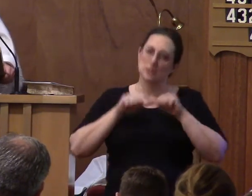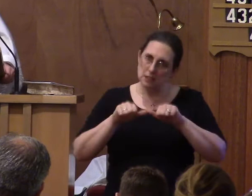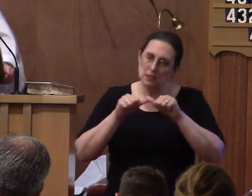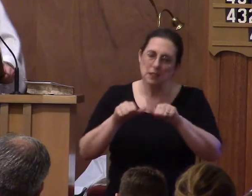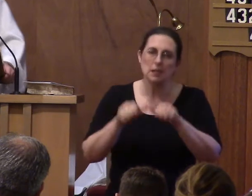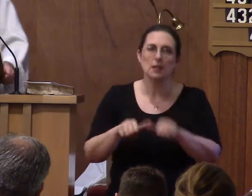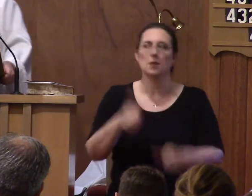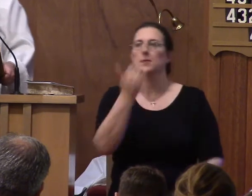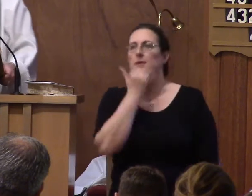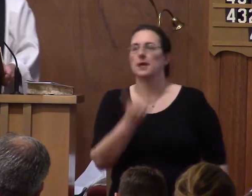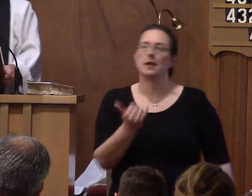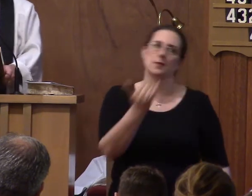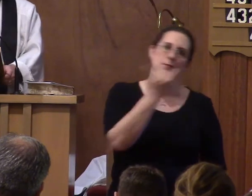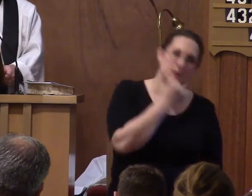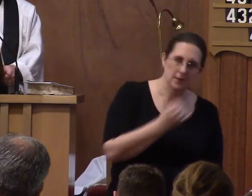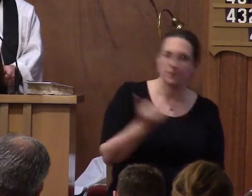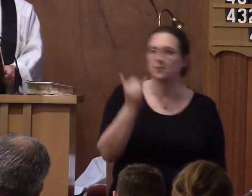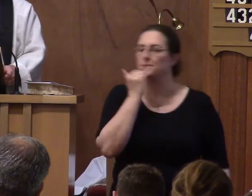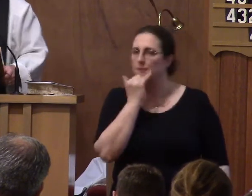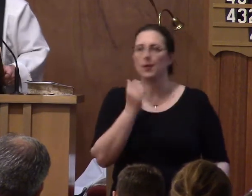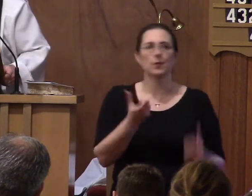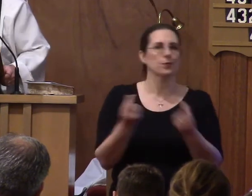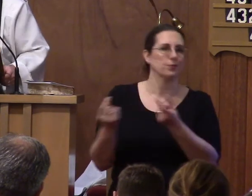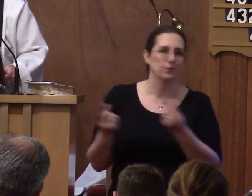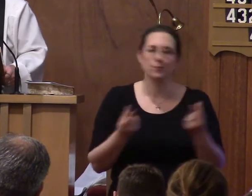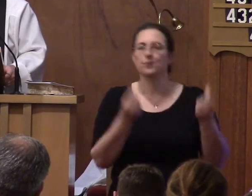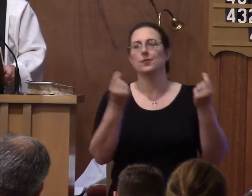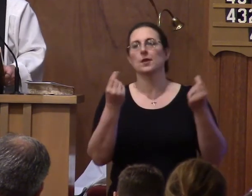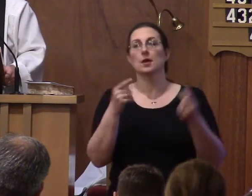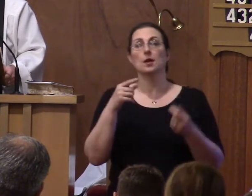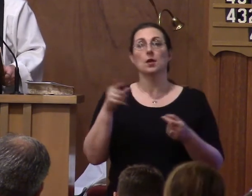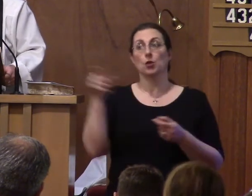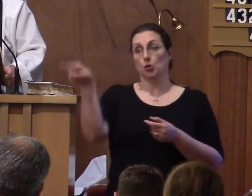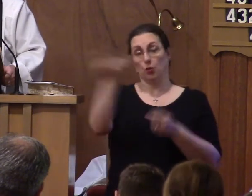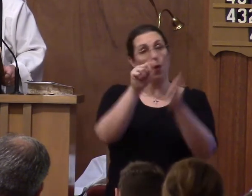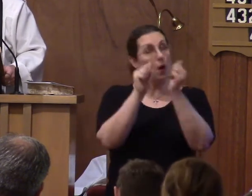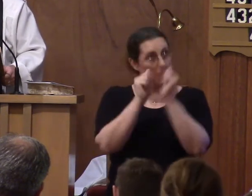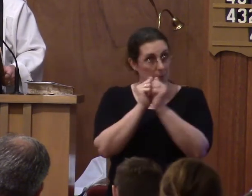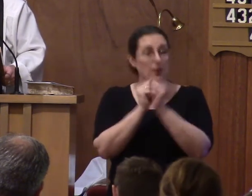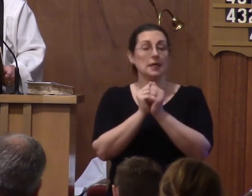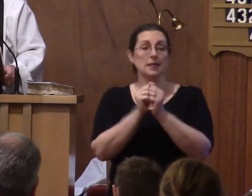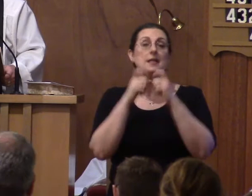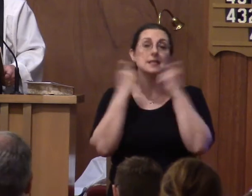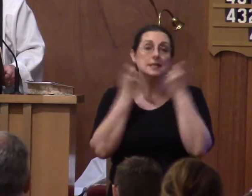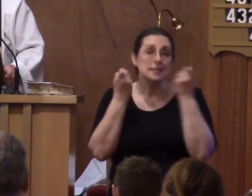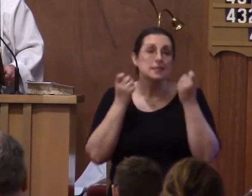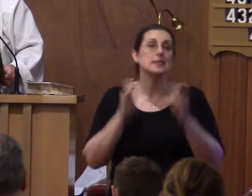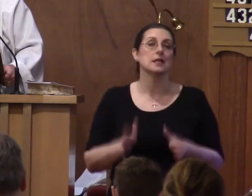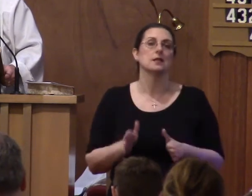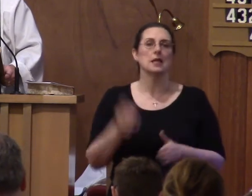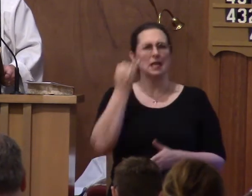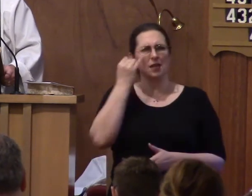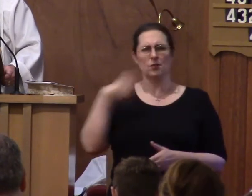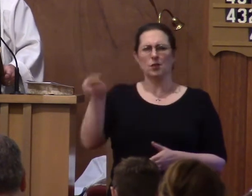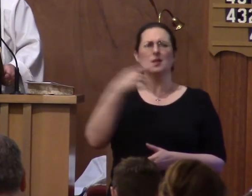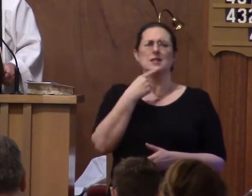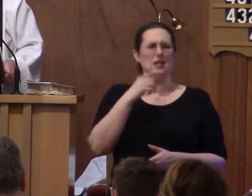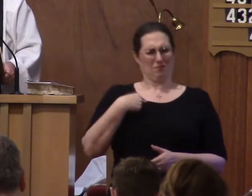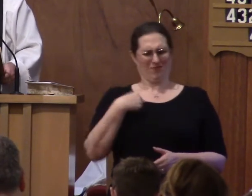mistakes. You're in the company of sinners. And if you say, Well, no, I'm not, or you don't